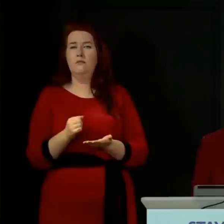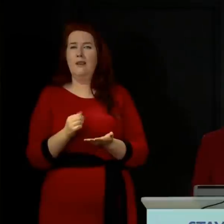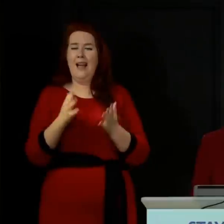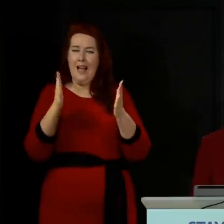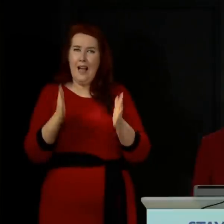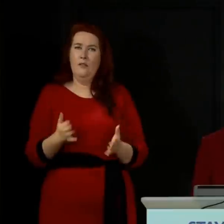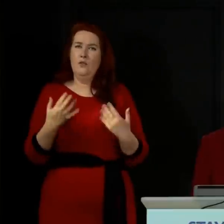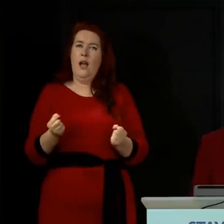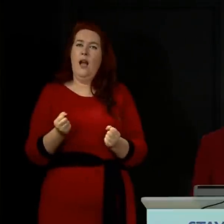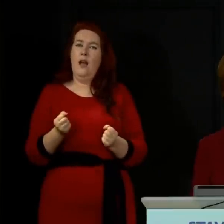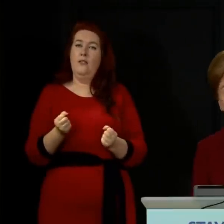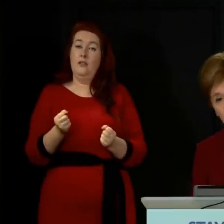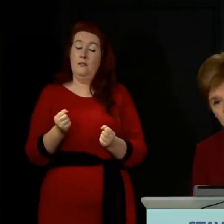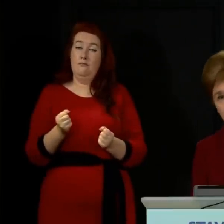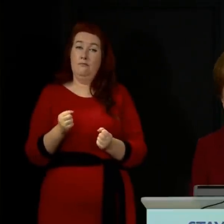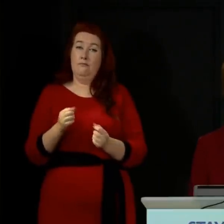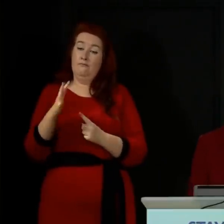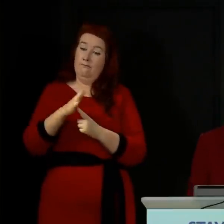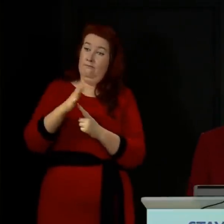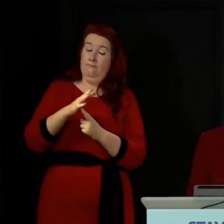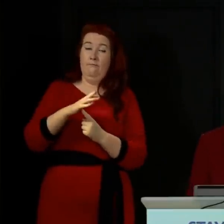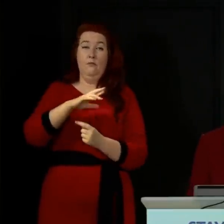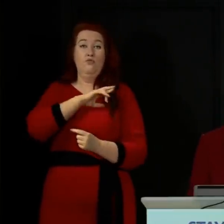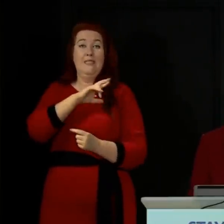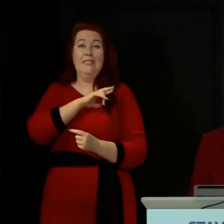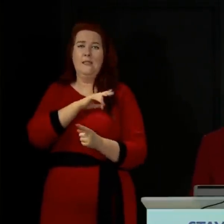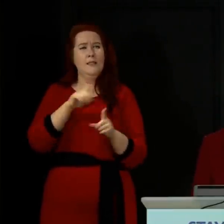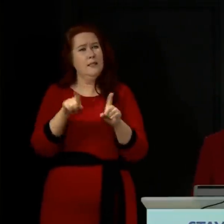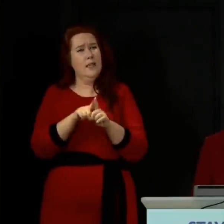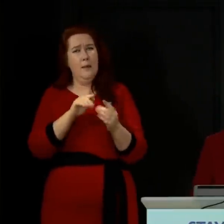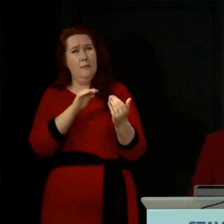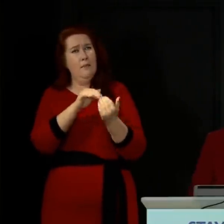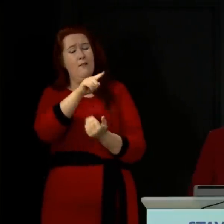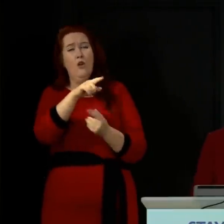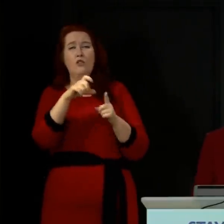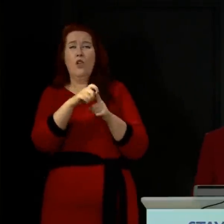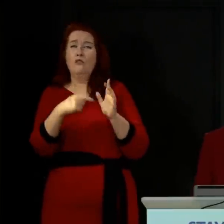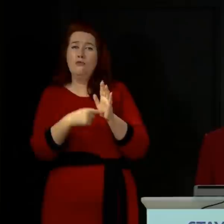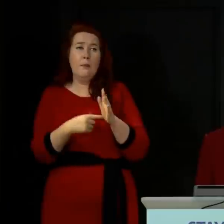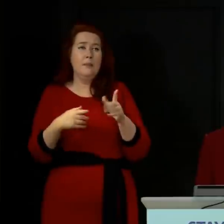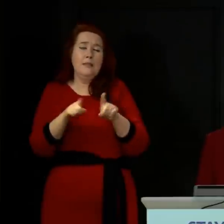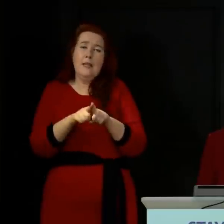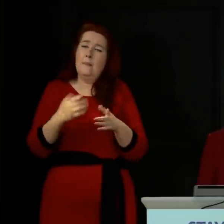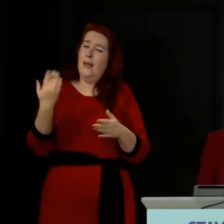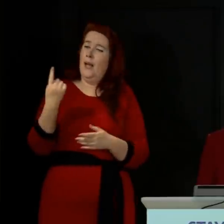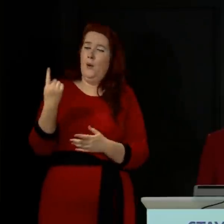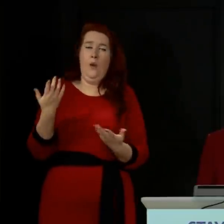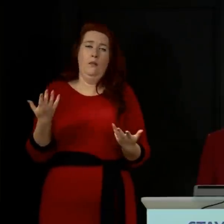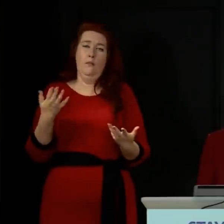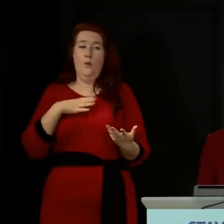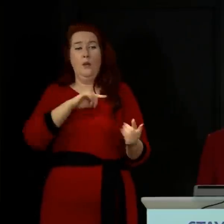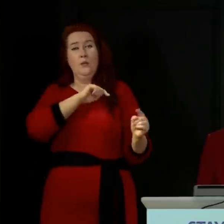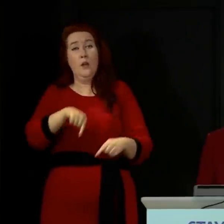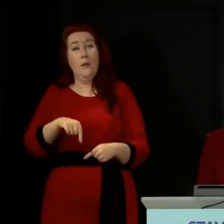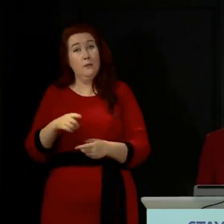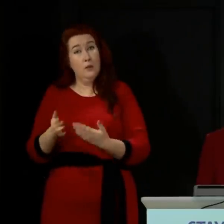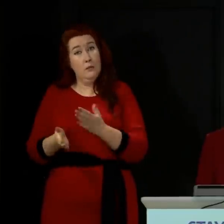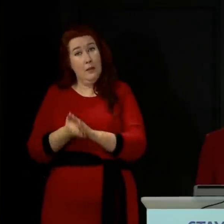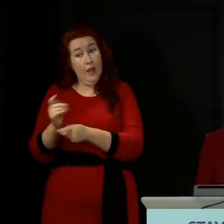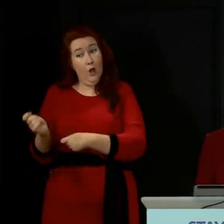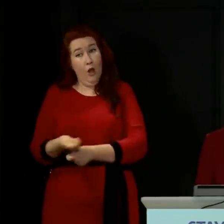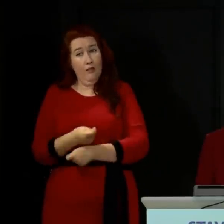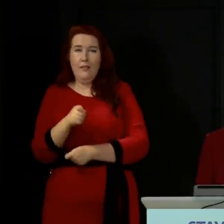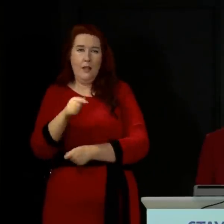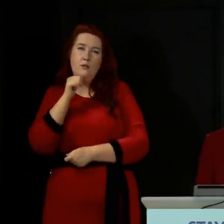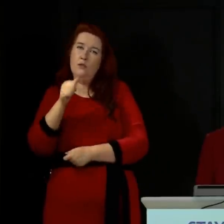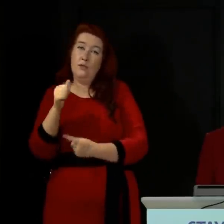an essential purpose right now. And that would apply to him just as it applies to anybody else. And coming to play golf is not what I would consider to